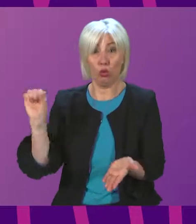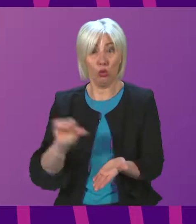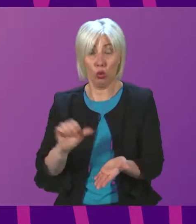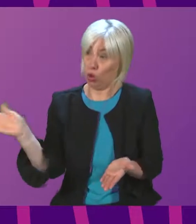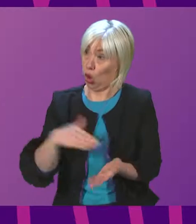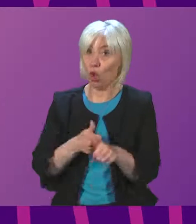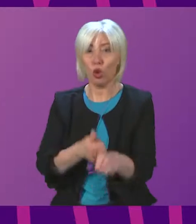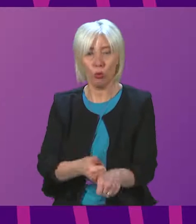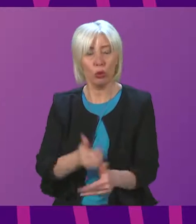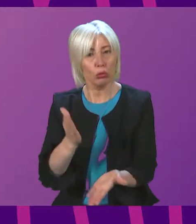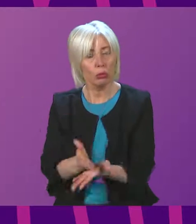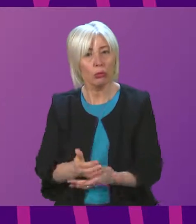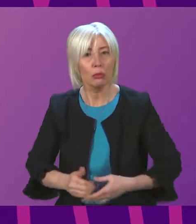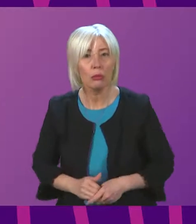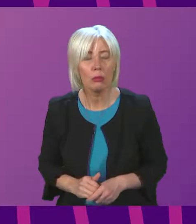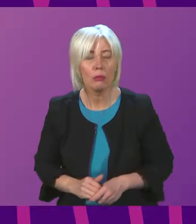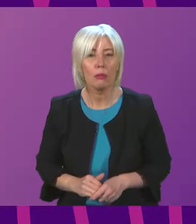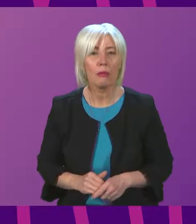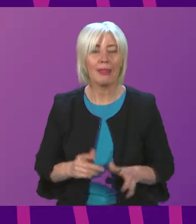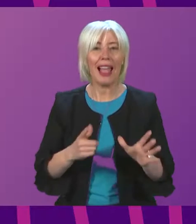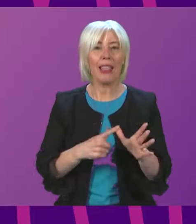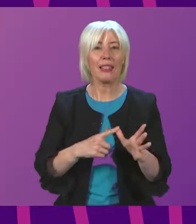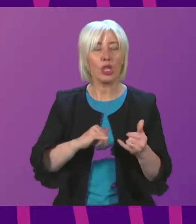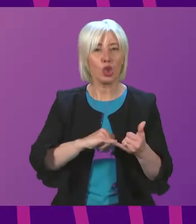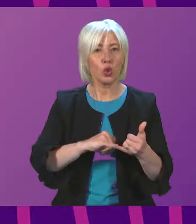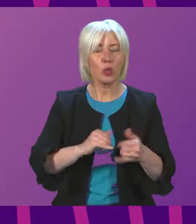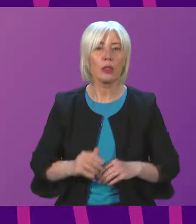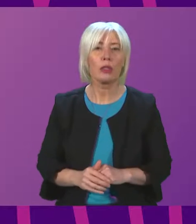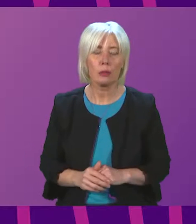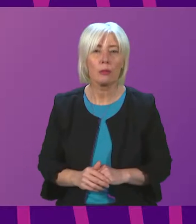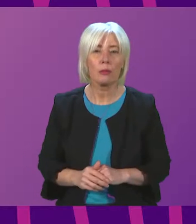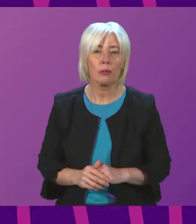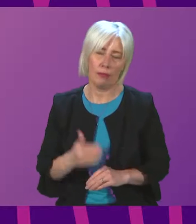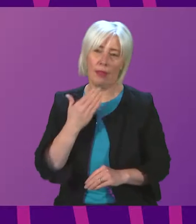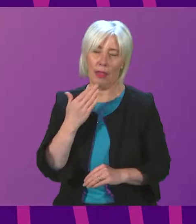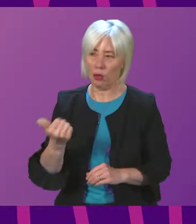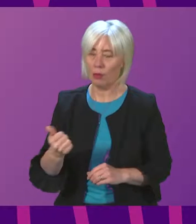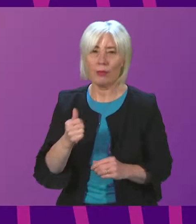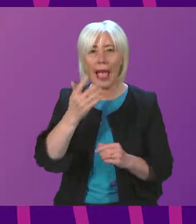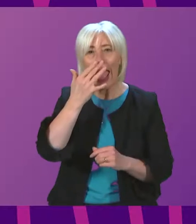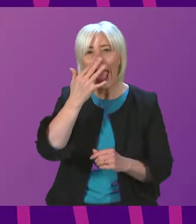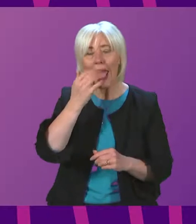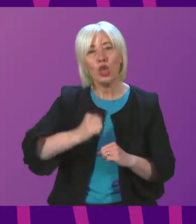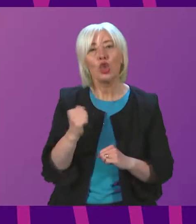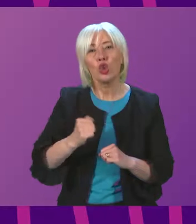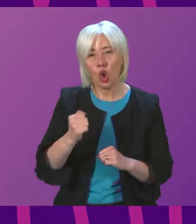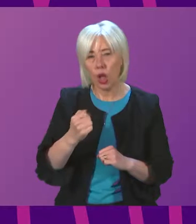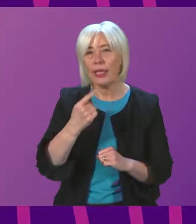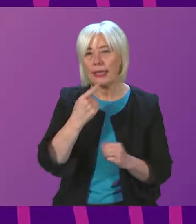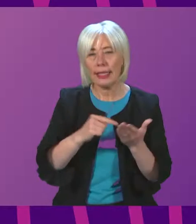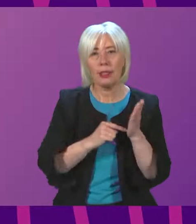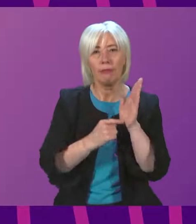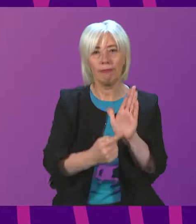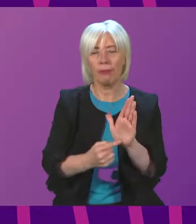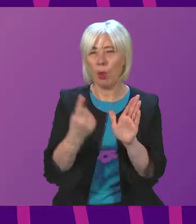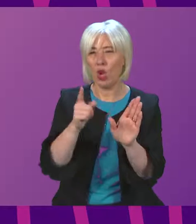support. Alexander Stewart to be followed by Kenneth Gibson. Thank you, Deputy Presiding Officer. Age Scotland has highlighted for much